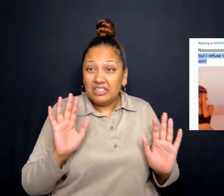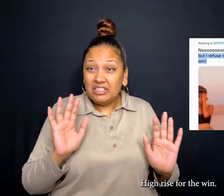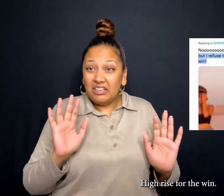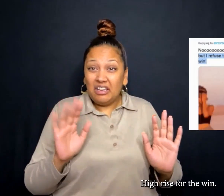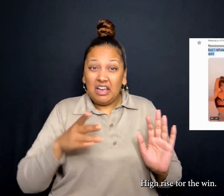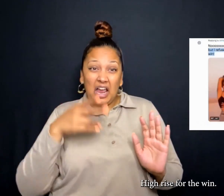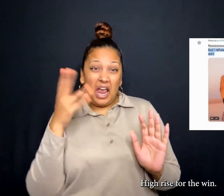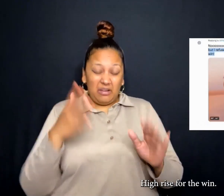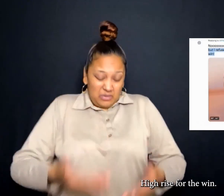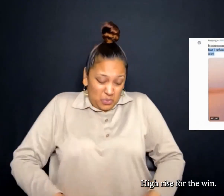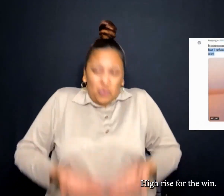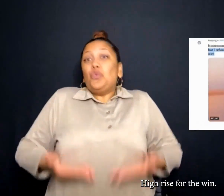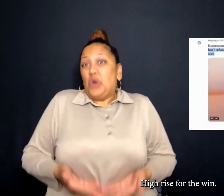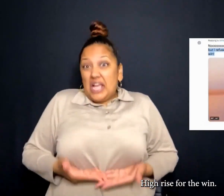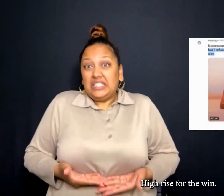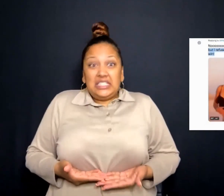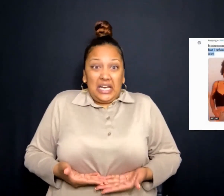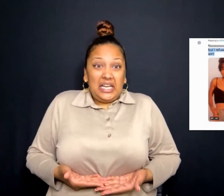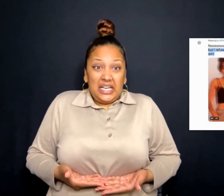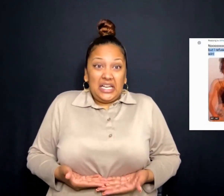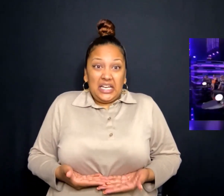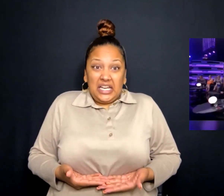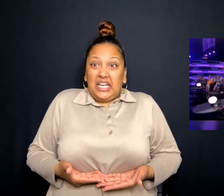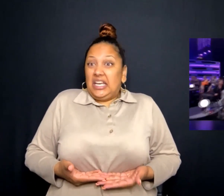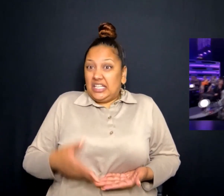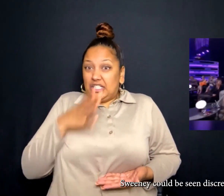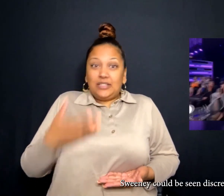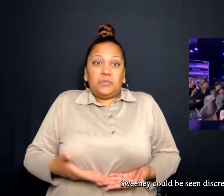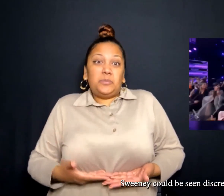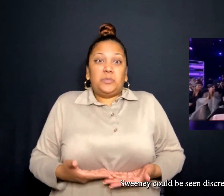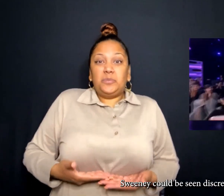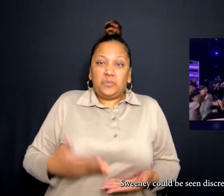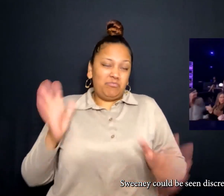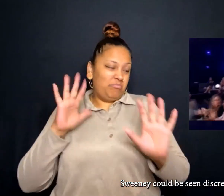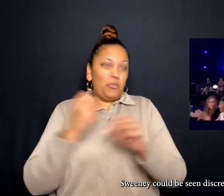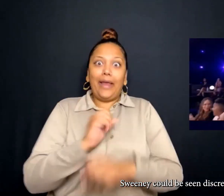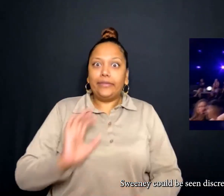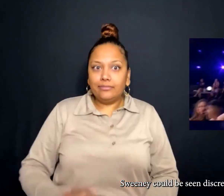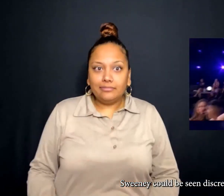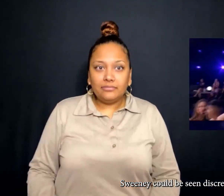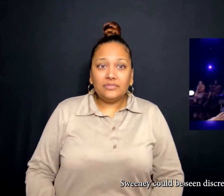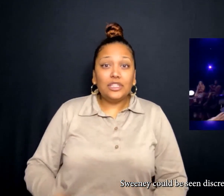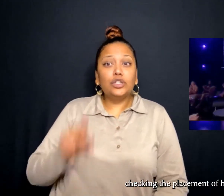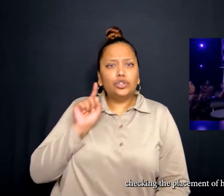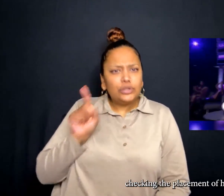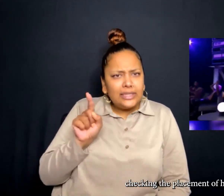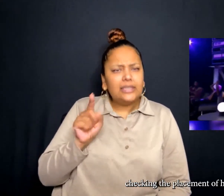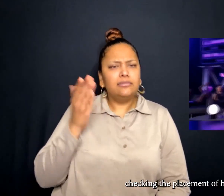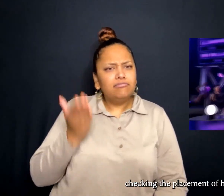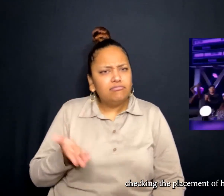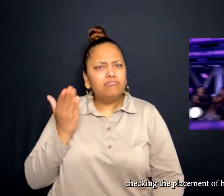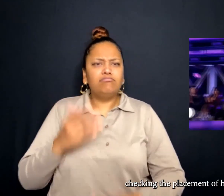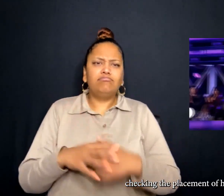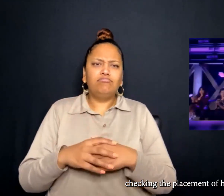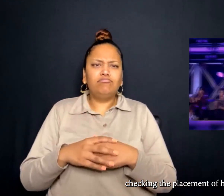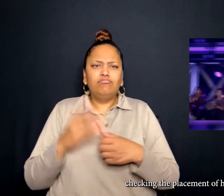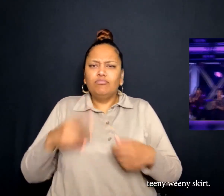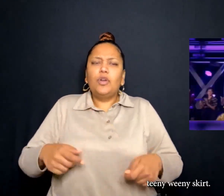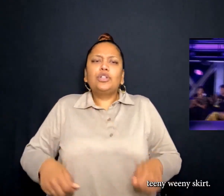High-rise for the win. Sweeney could be seen discreetly, checking the placement of her teeny